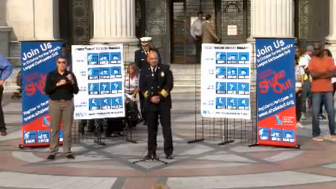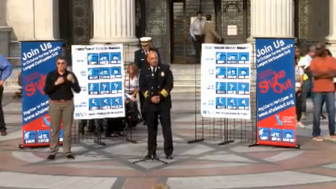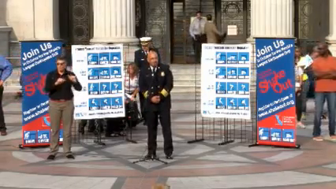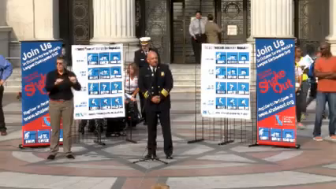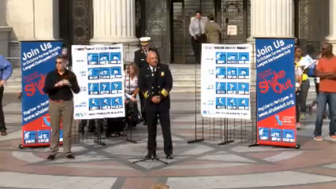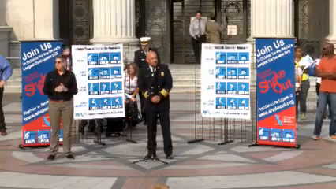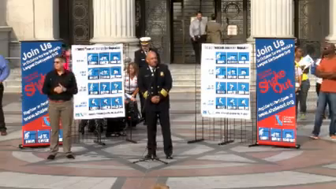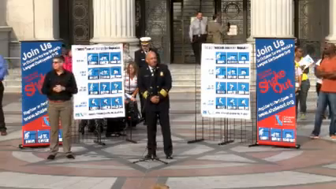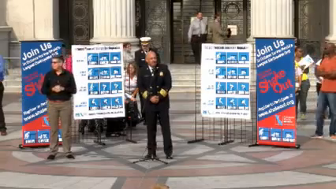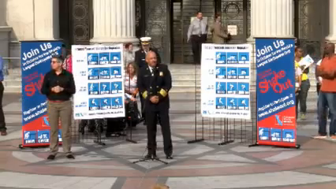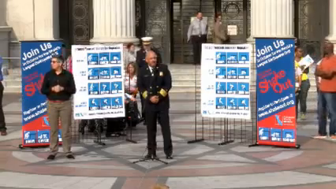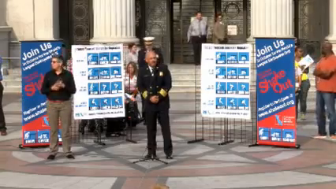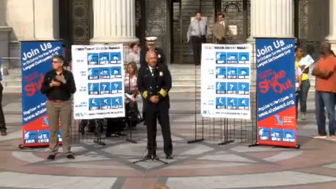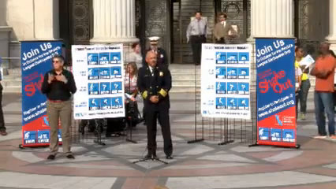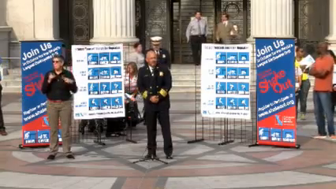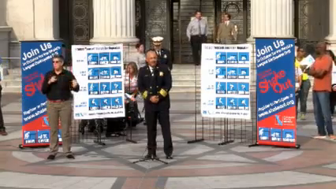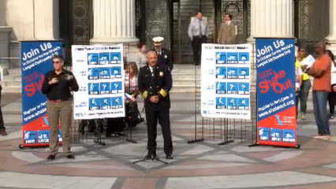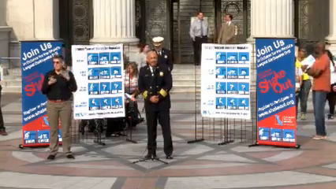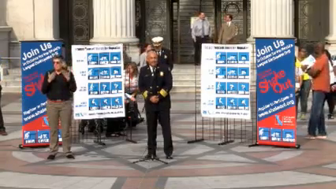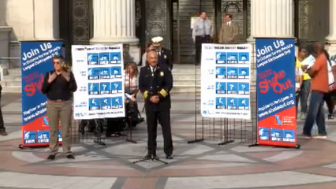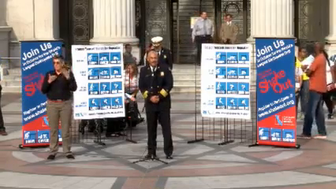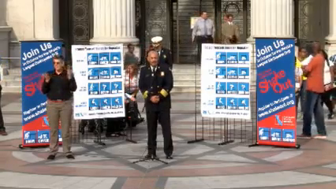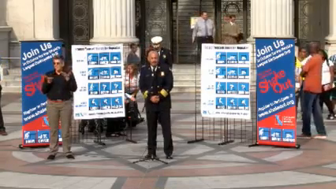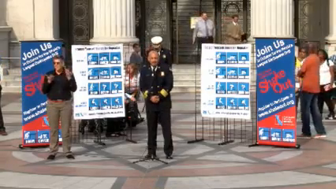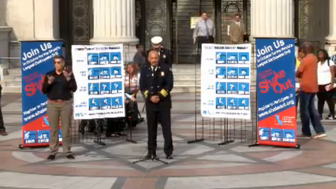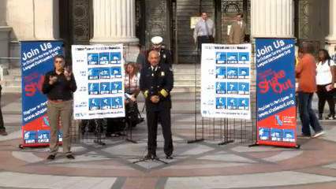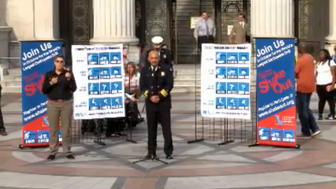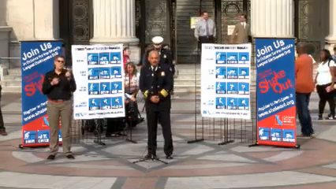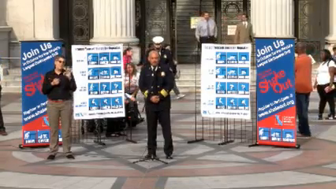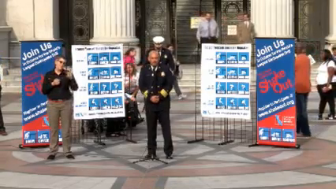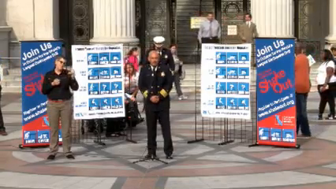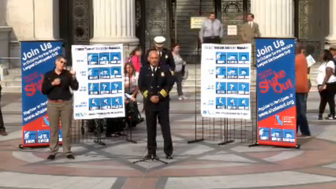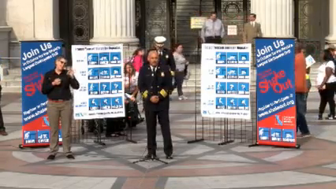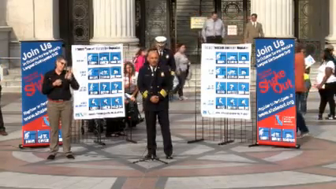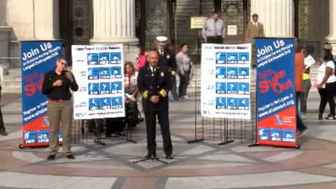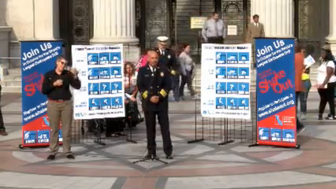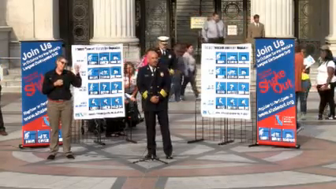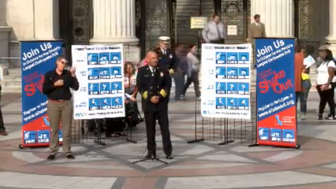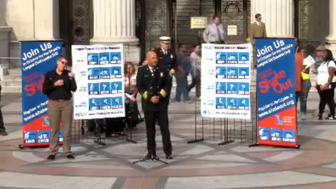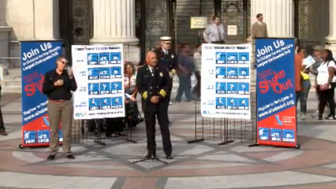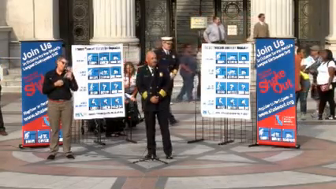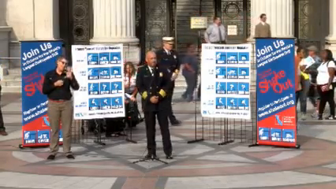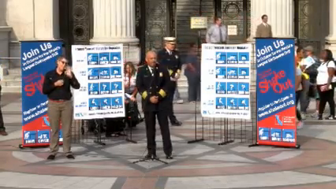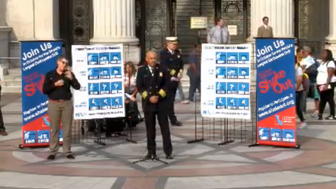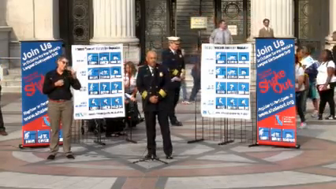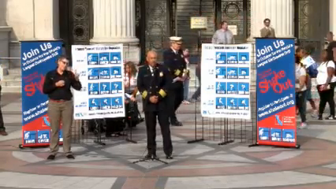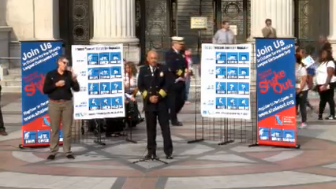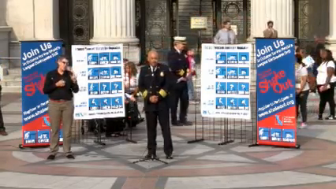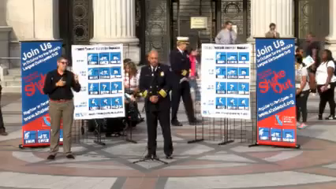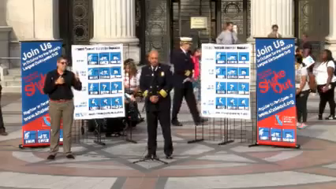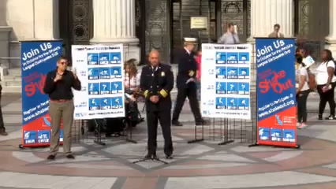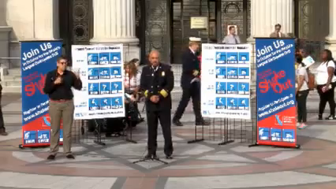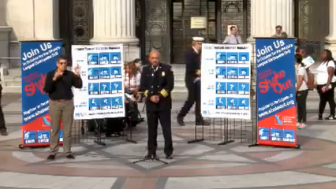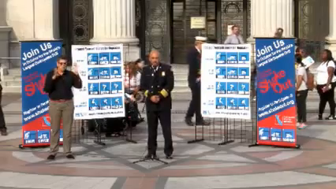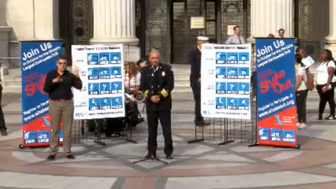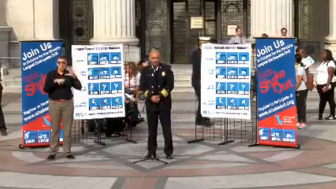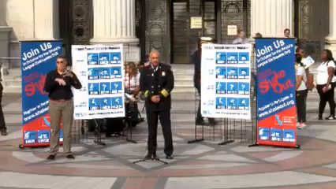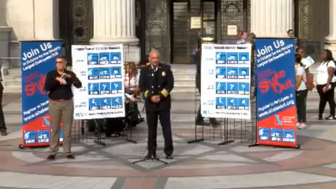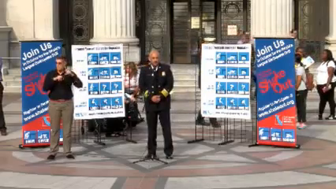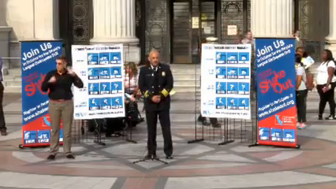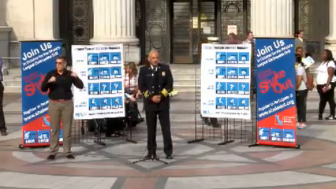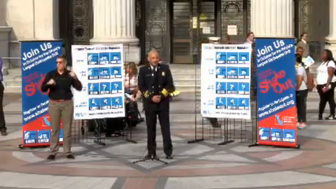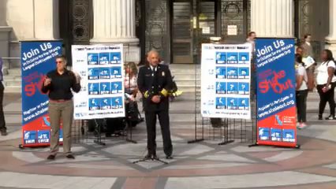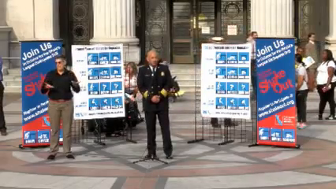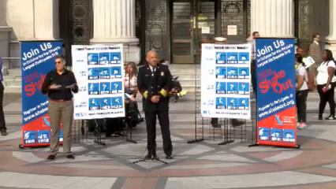Some of you in the audience may have actually been here in 1989 and 1991 when we had our seismic and catastrophic events within the community.